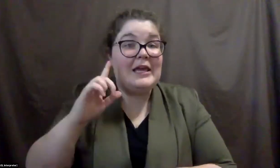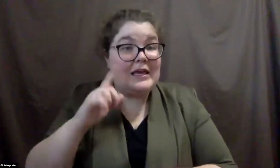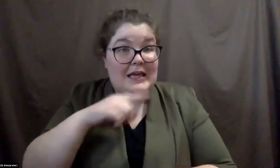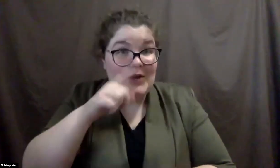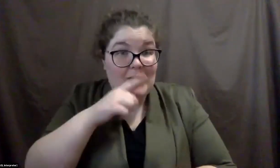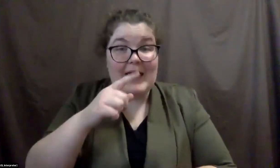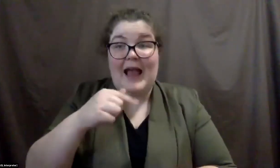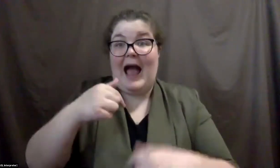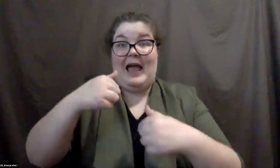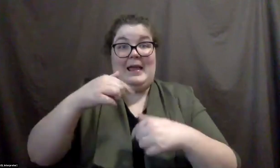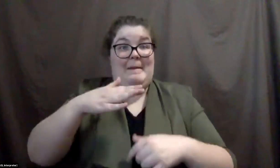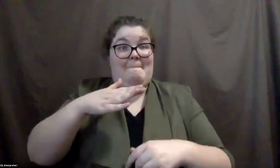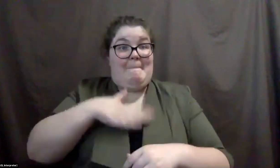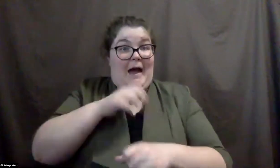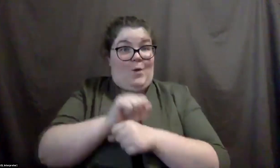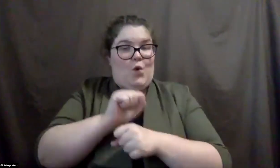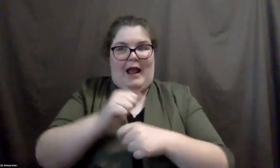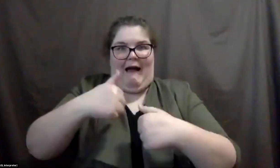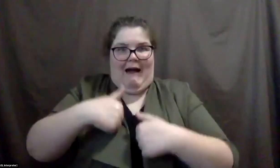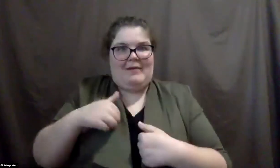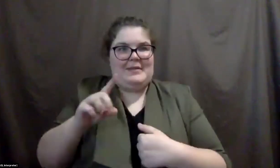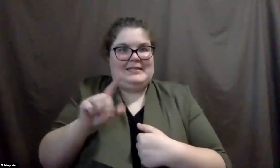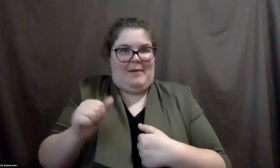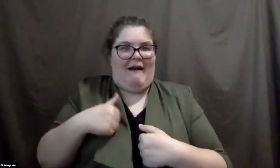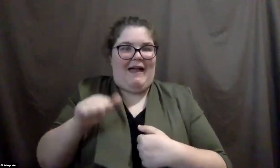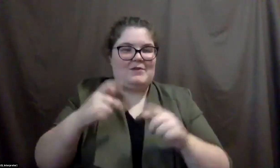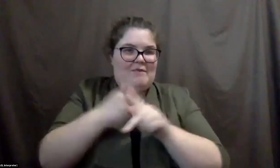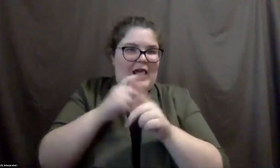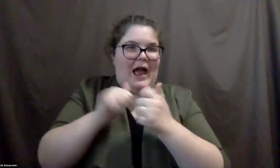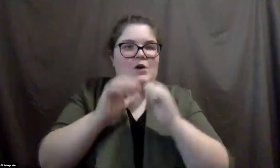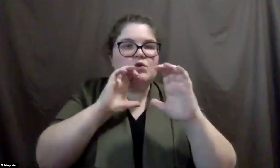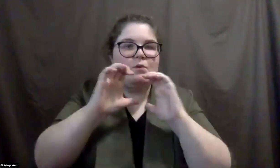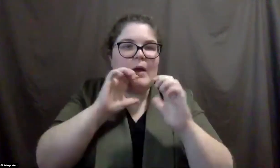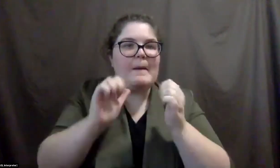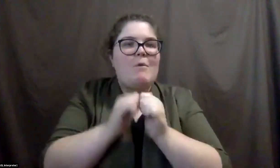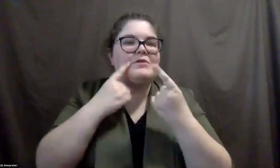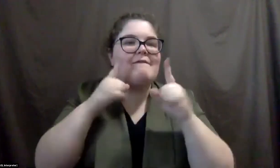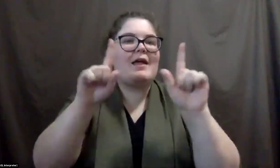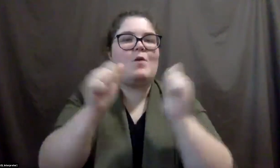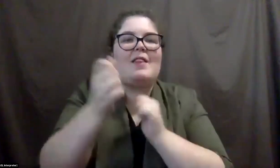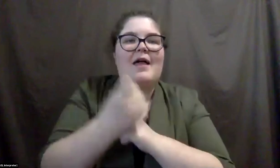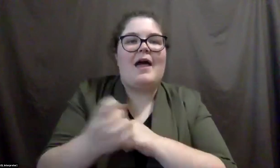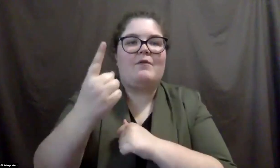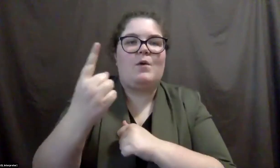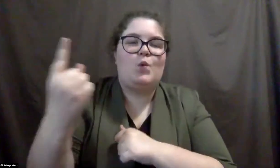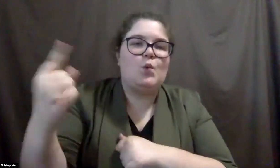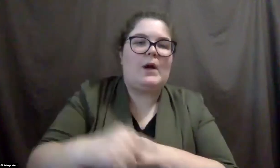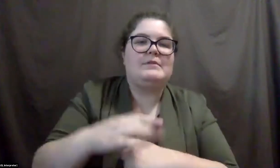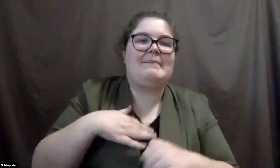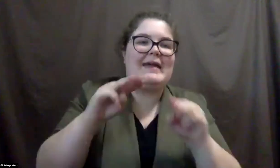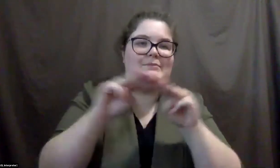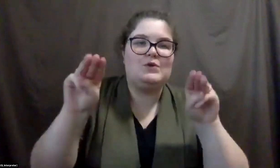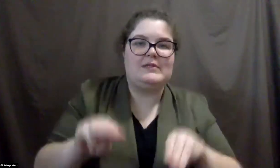the one with a disability here. And I have to figure out how I can communicate most effectively with everybody who comes to my museum, because